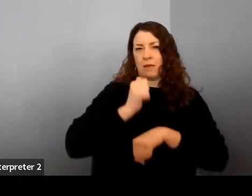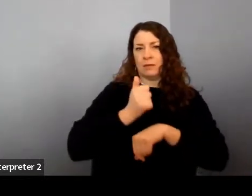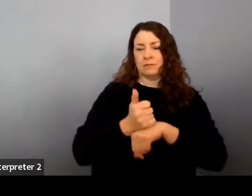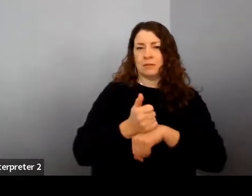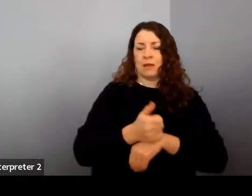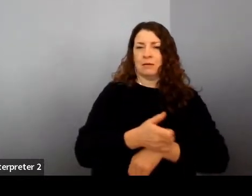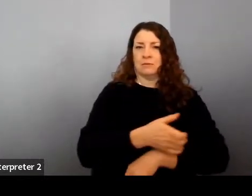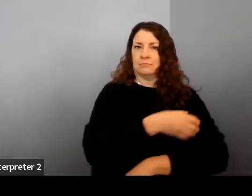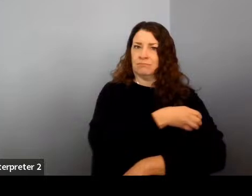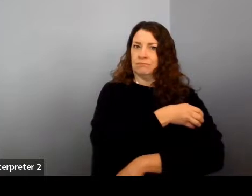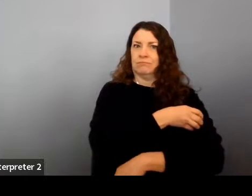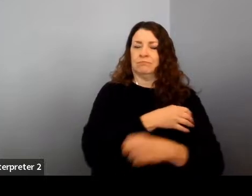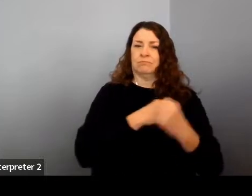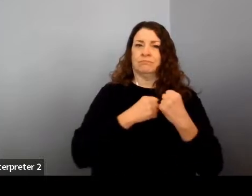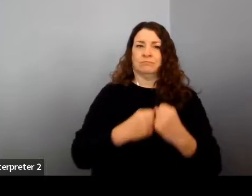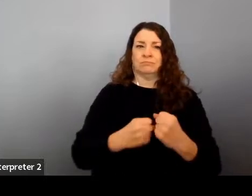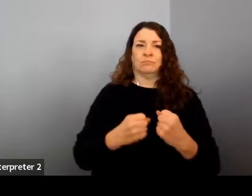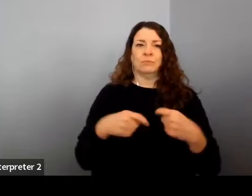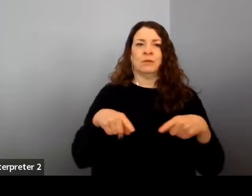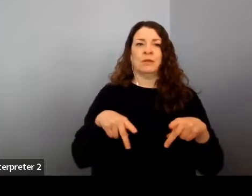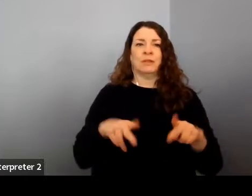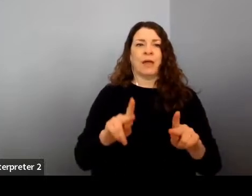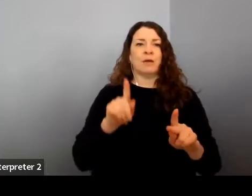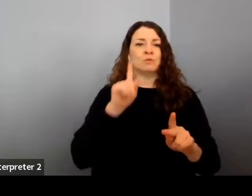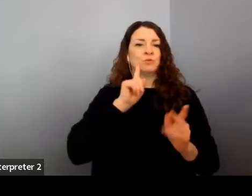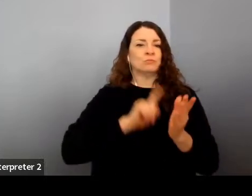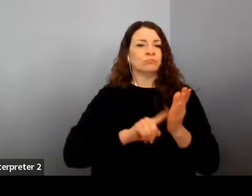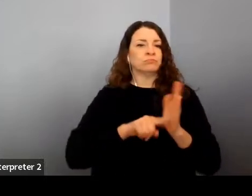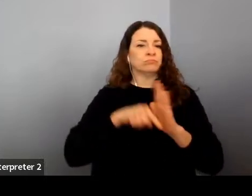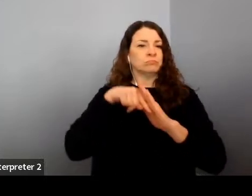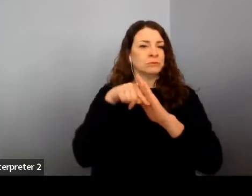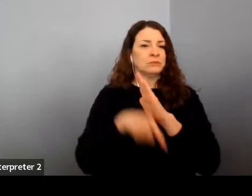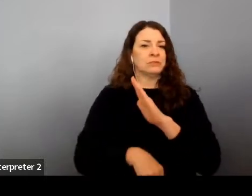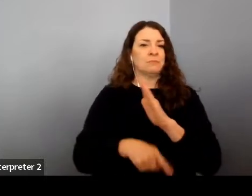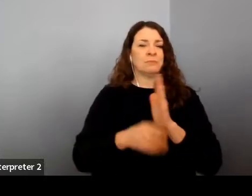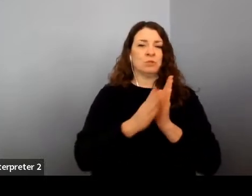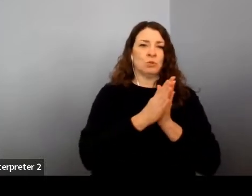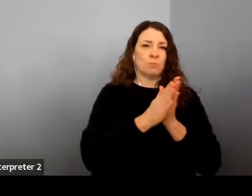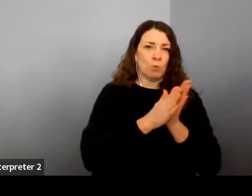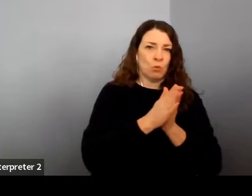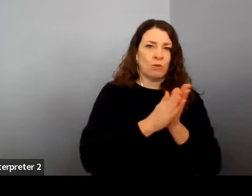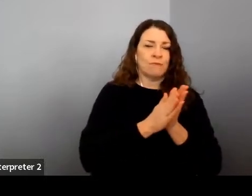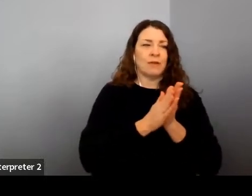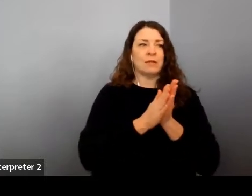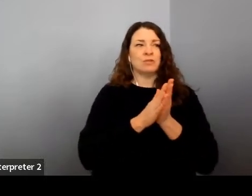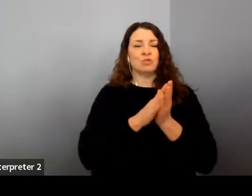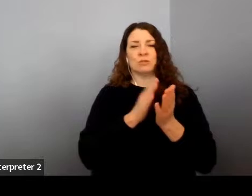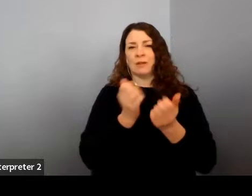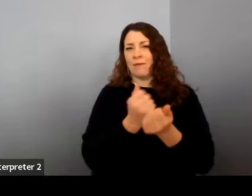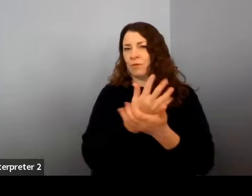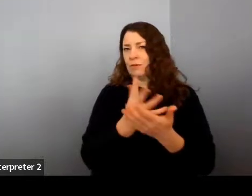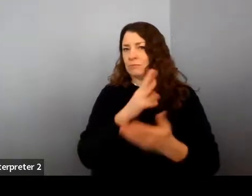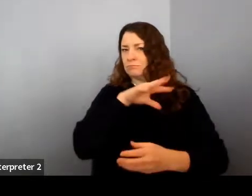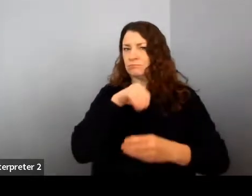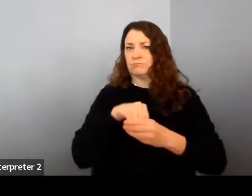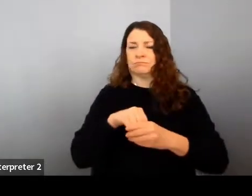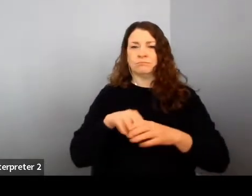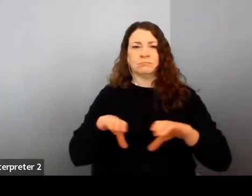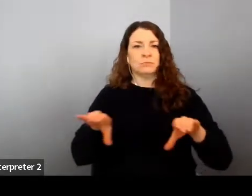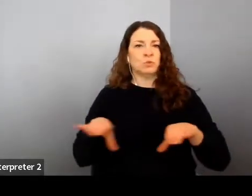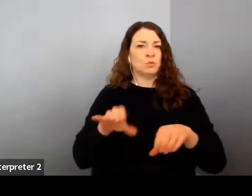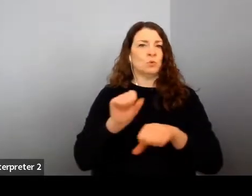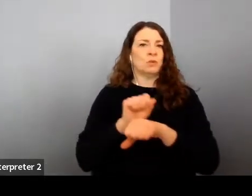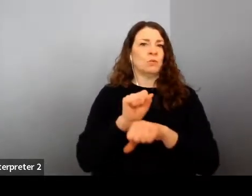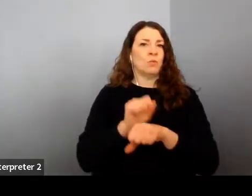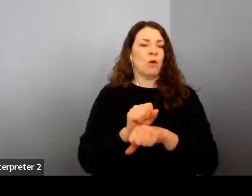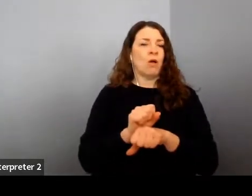allows you to dig deeper and deeper into the motivation. Well, into the grit, into putting the work in, even when the path is a little